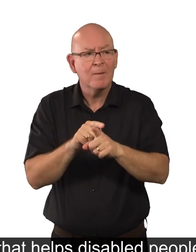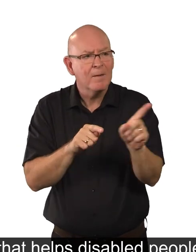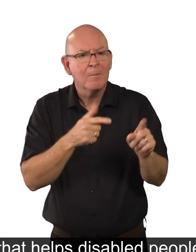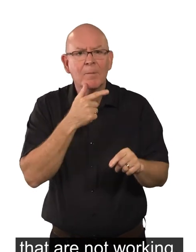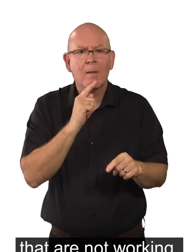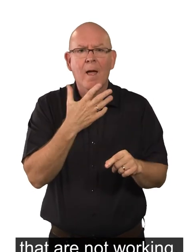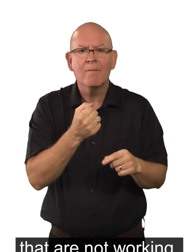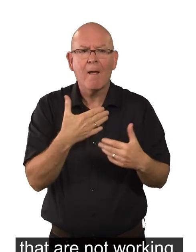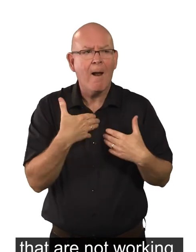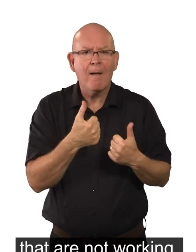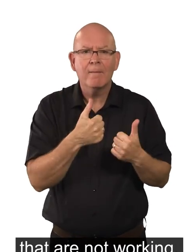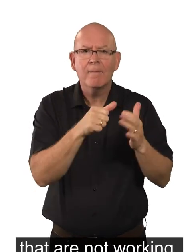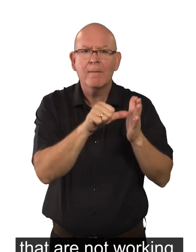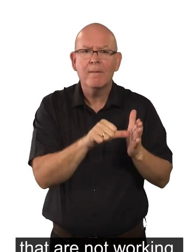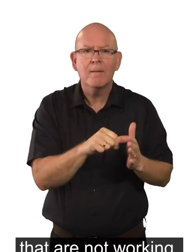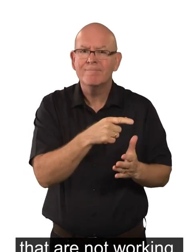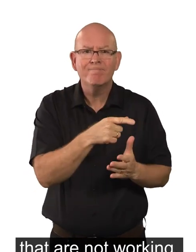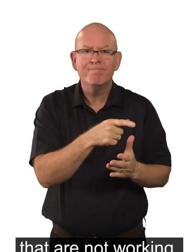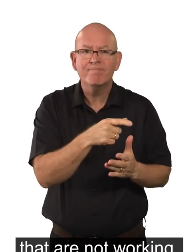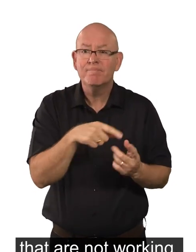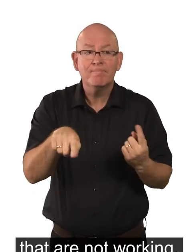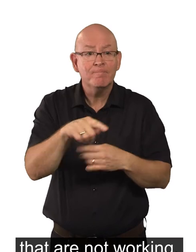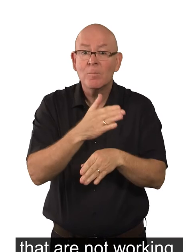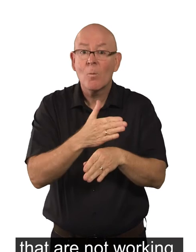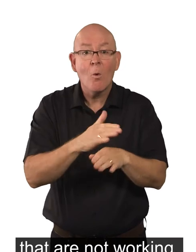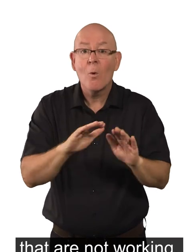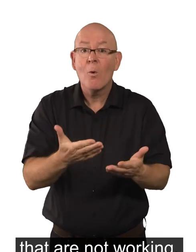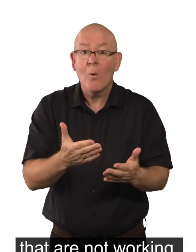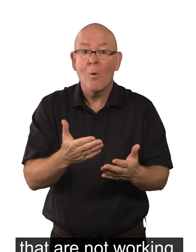that are not working, whilst helping them to get into work.